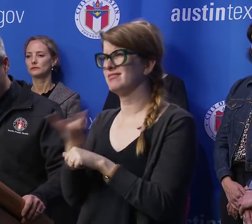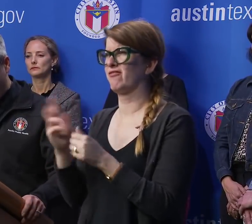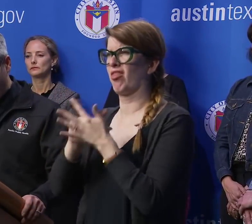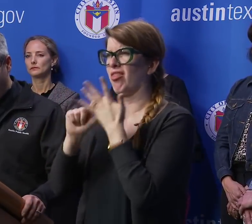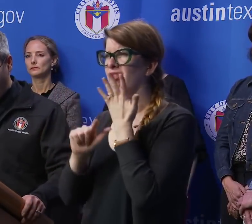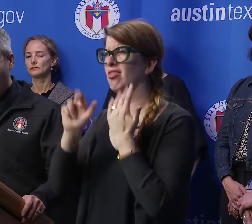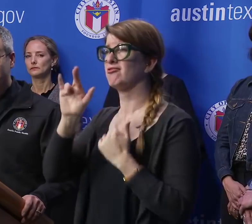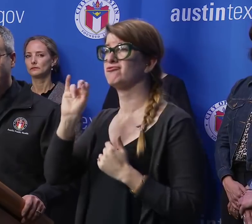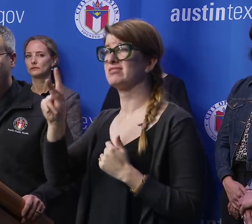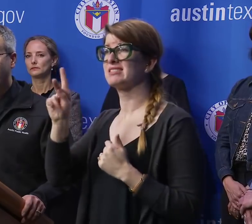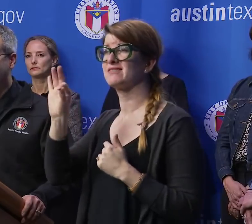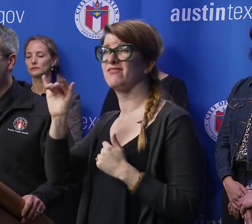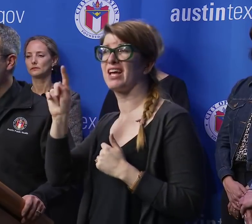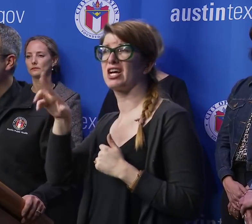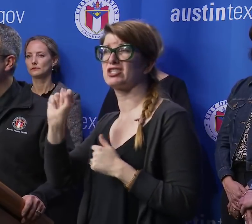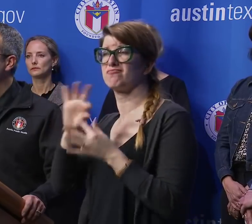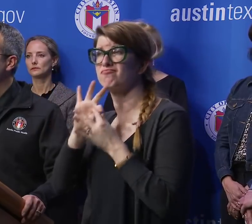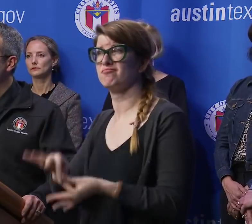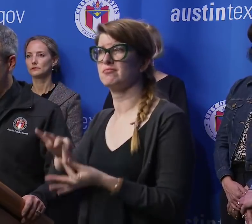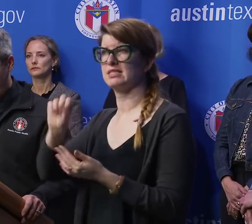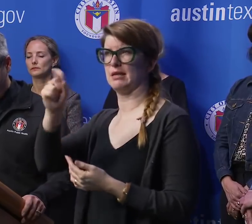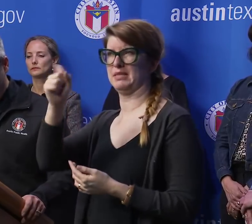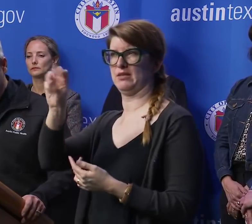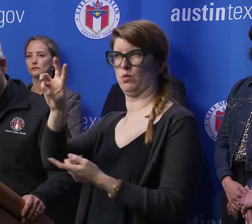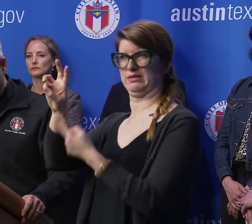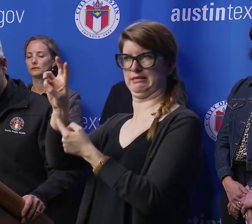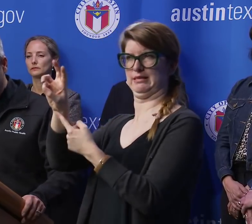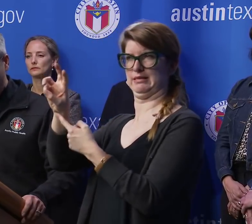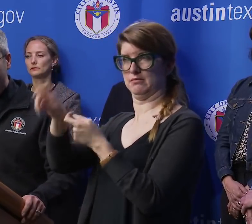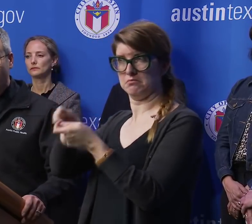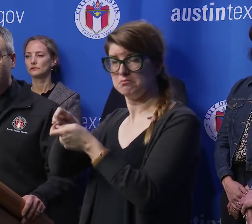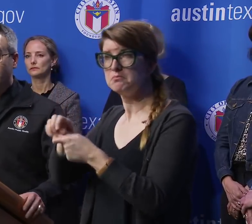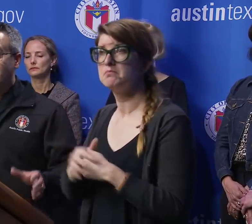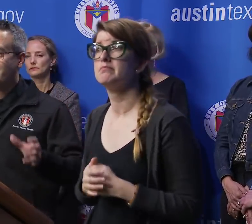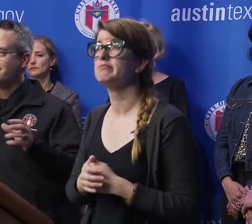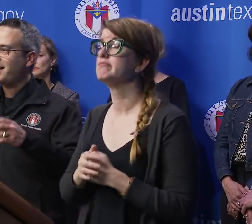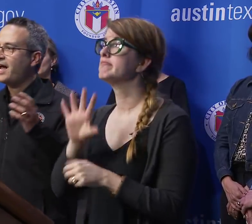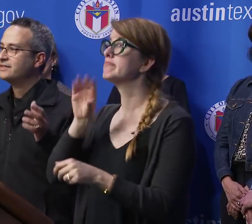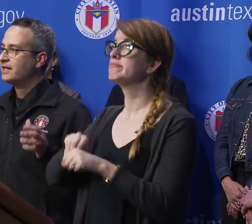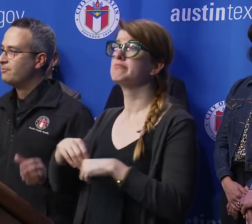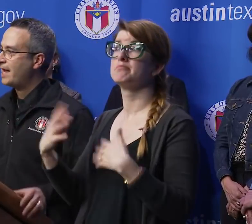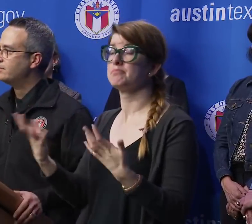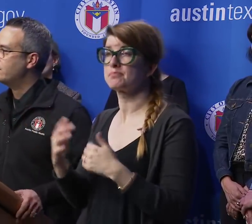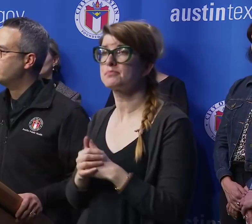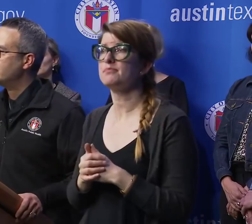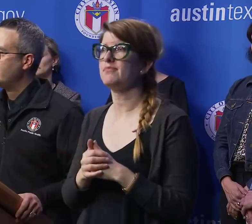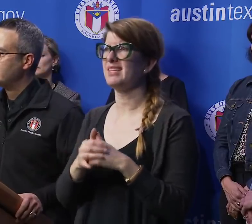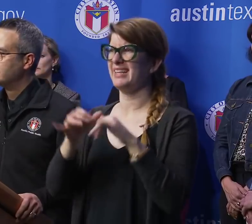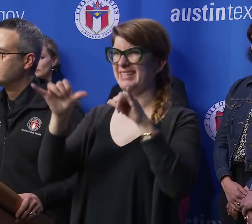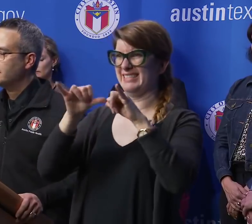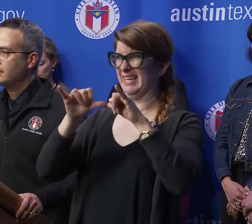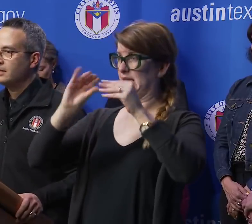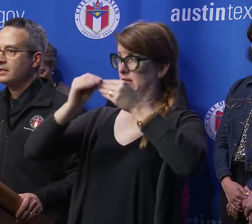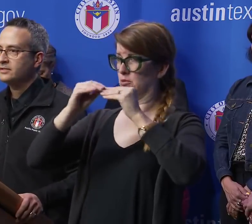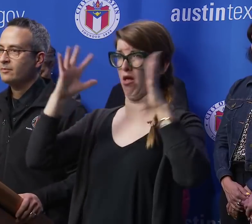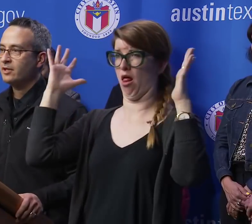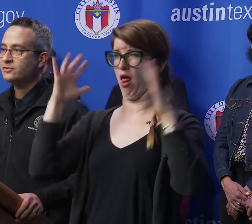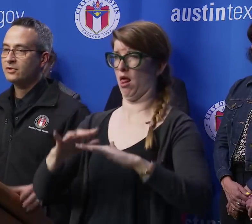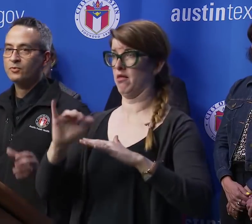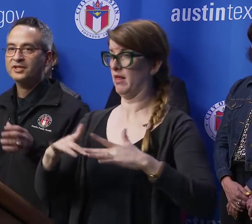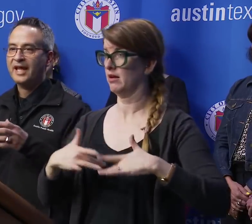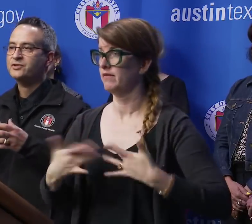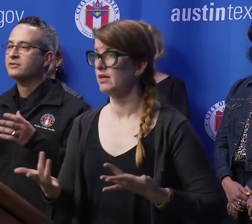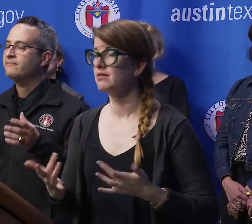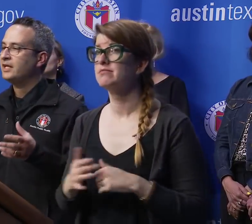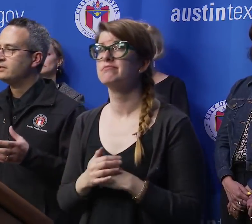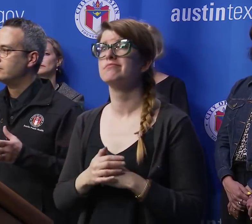factors associated with South by Southwest in particular. Some of those are the size and magnitude of the event. Some of